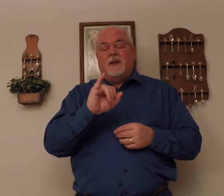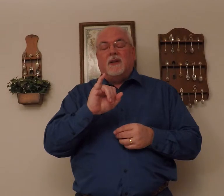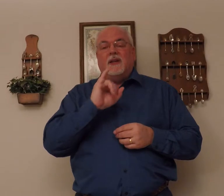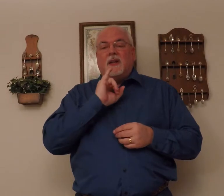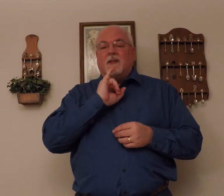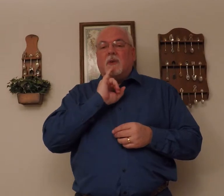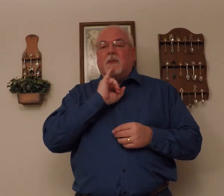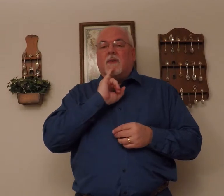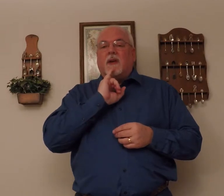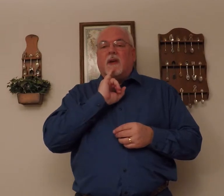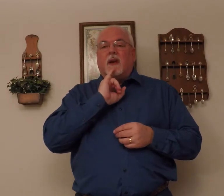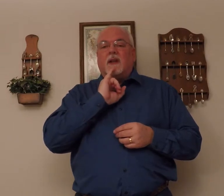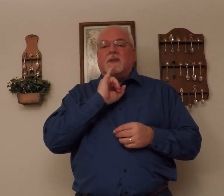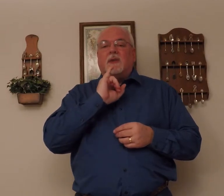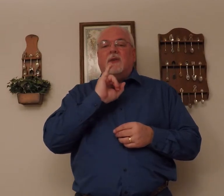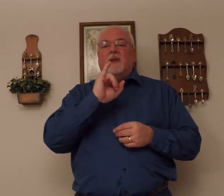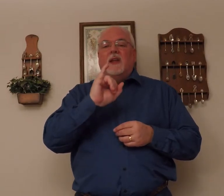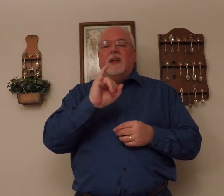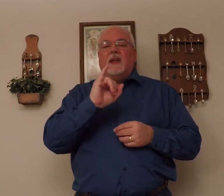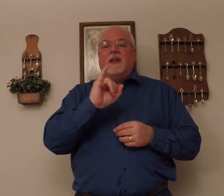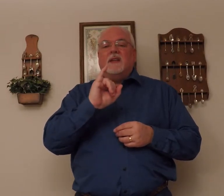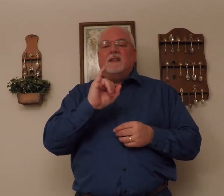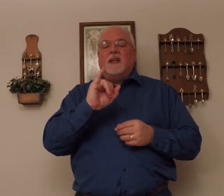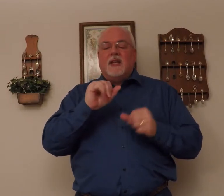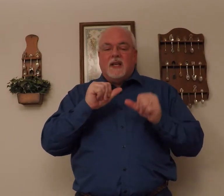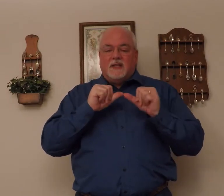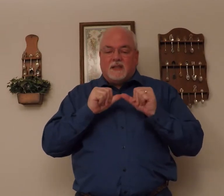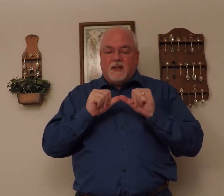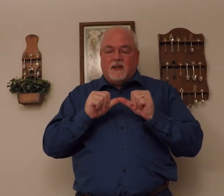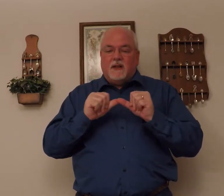Be perfectly honest with you. Is. Still.